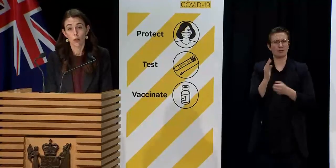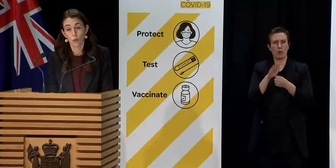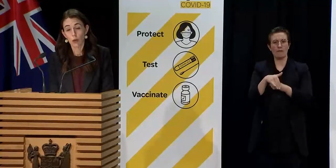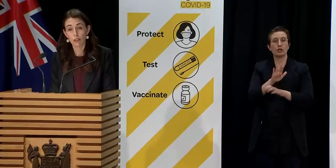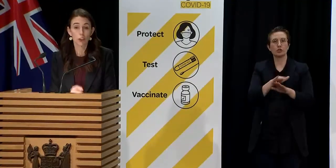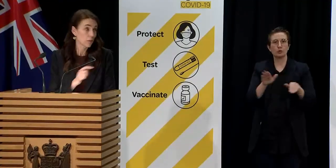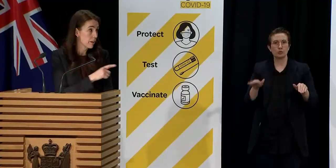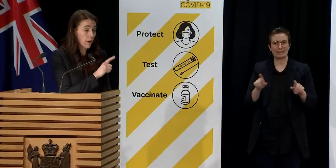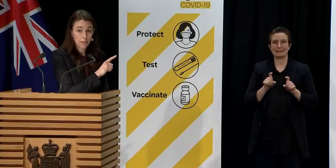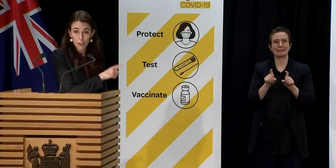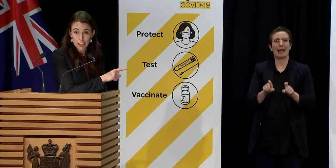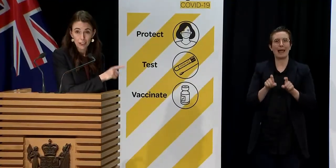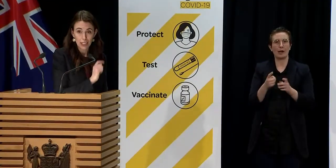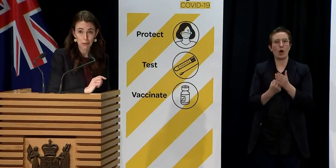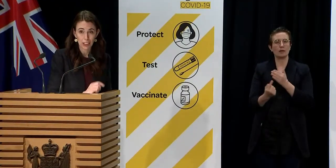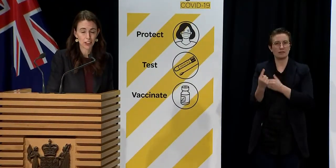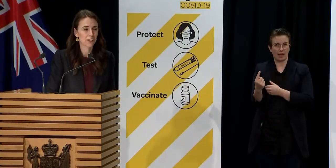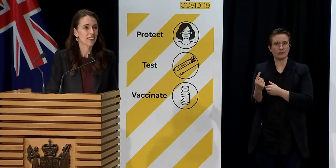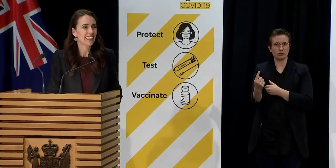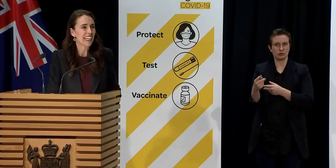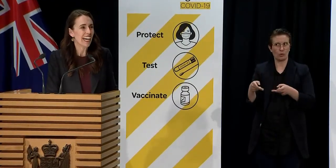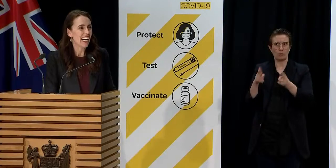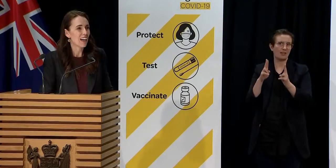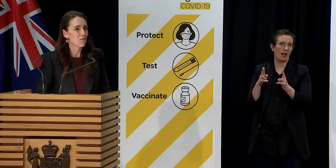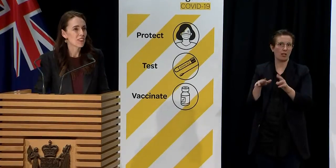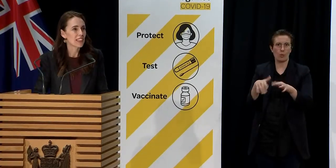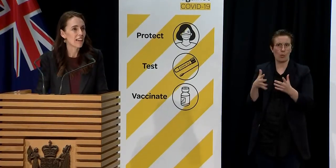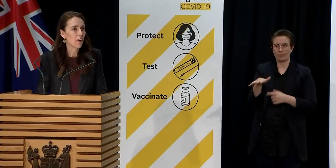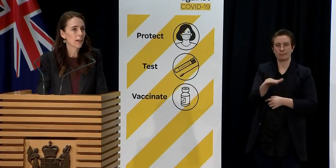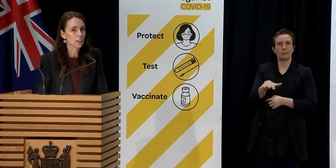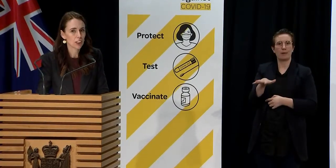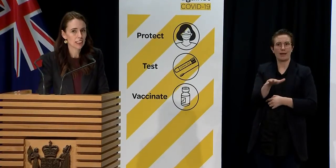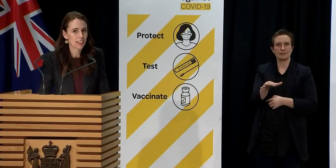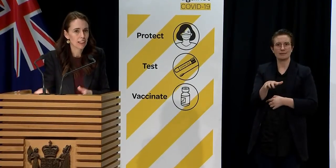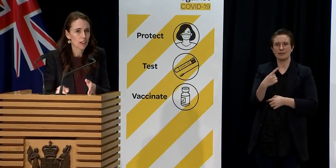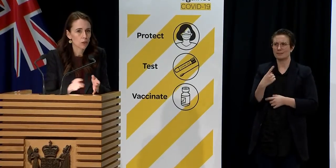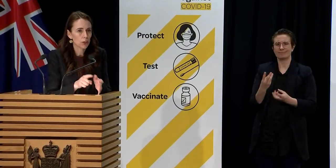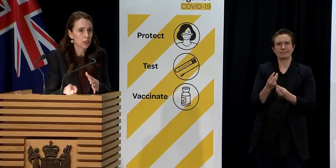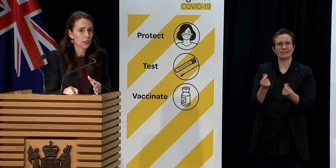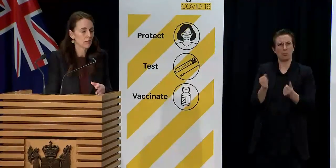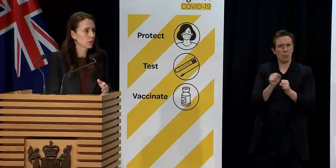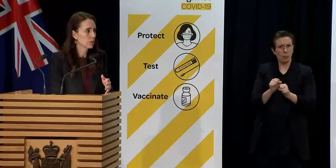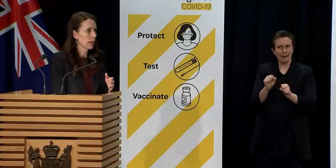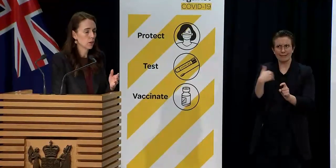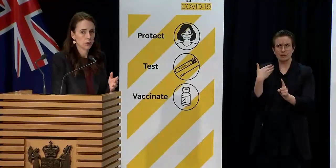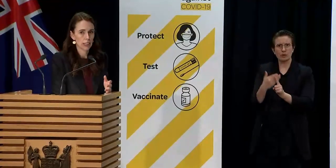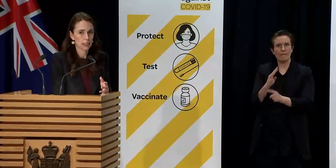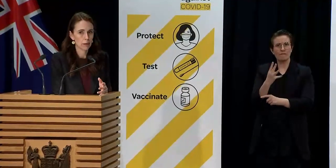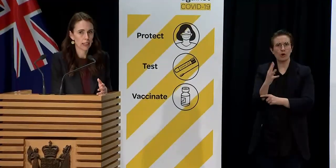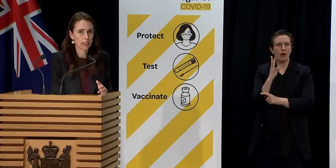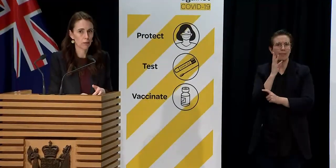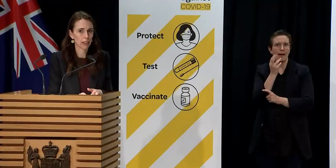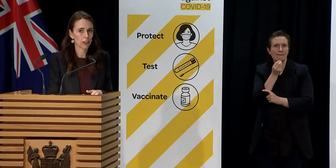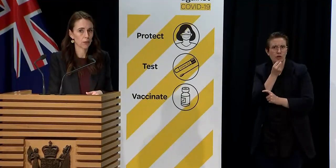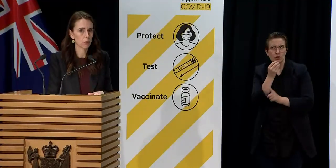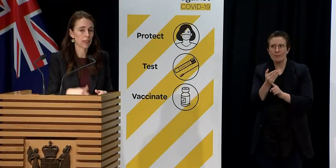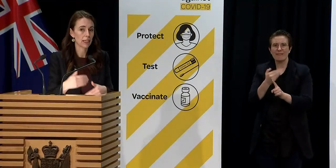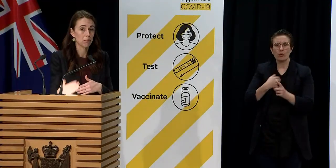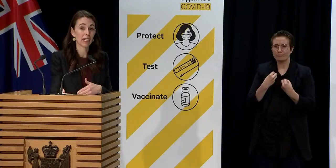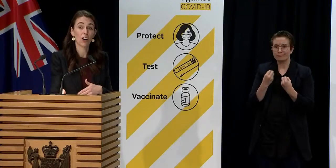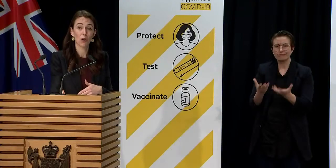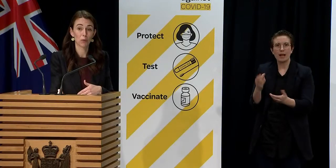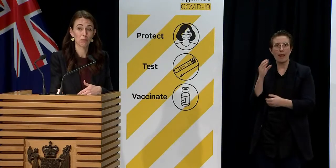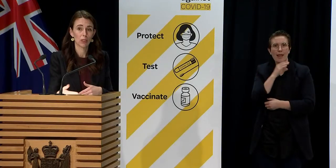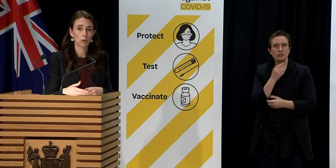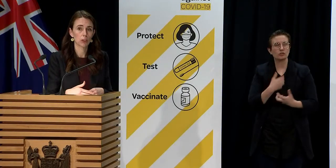hospital well so if I firstly on the MIQ if I could just add that the alternative to our contacts being in MIQ would